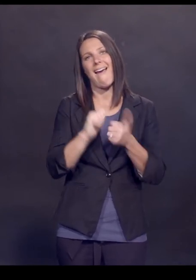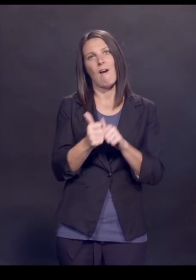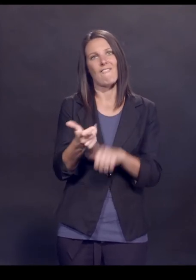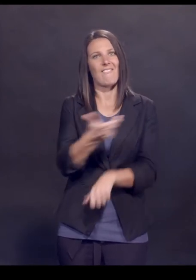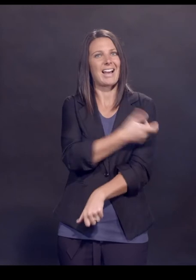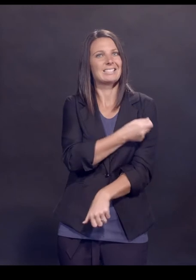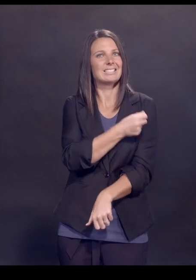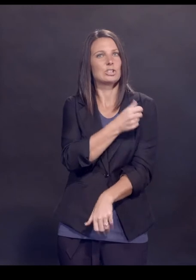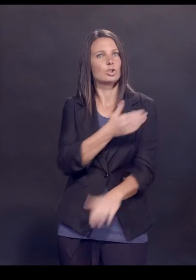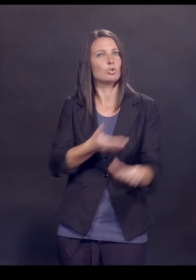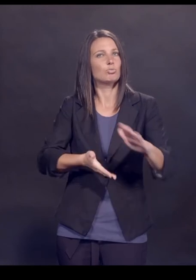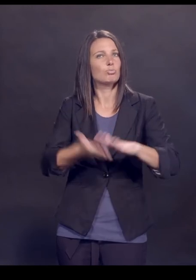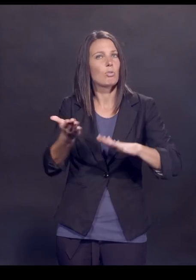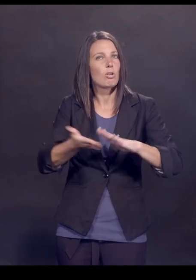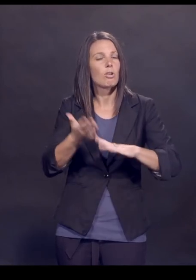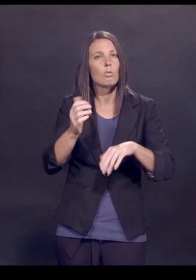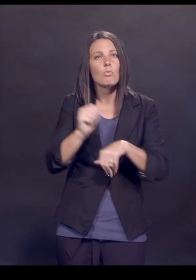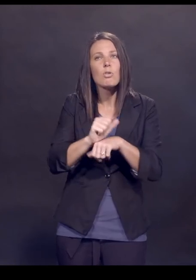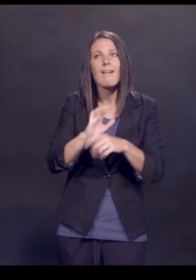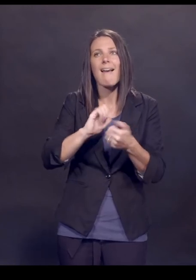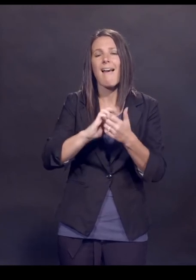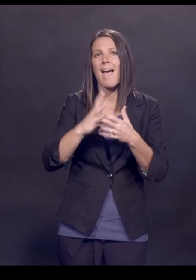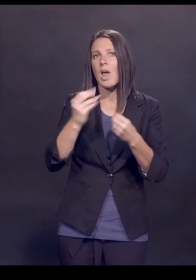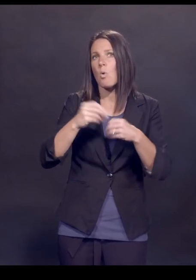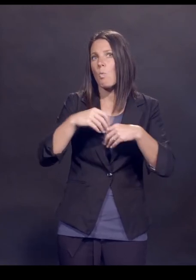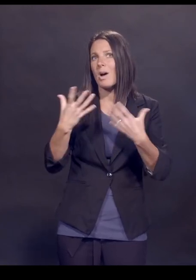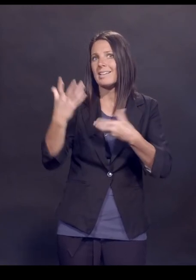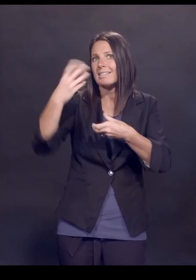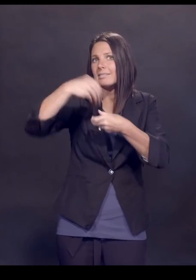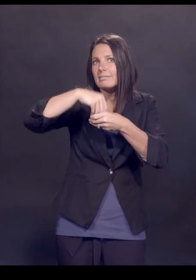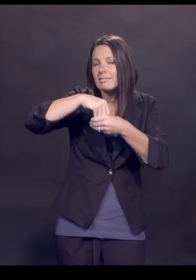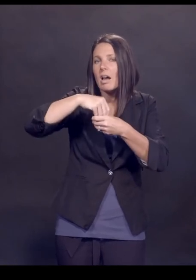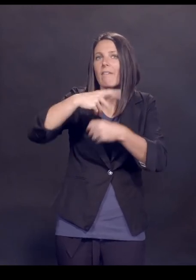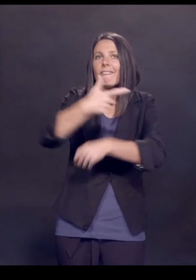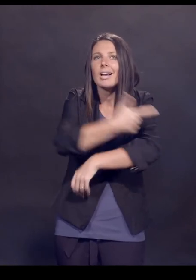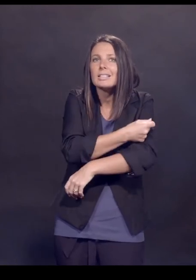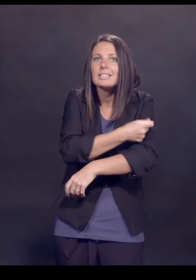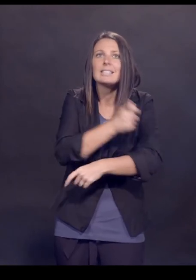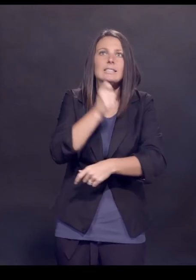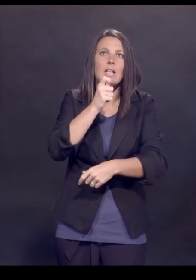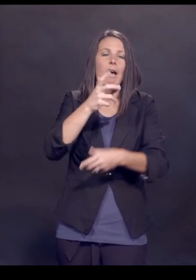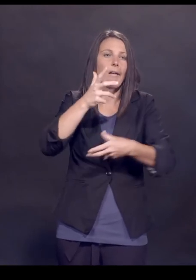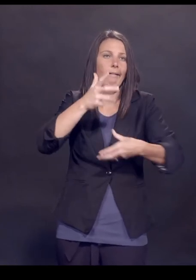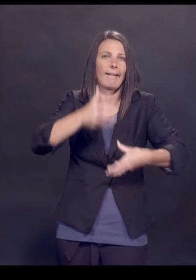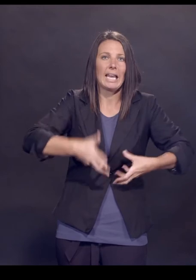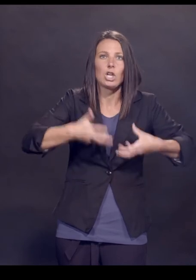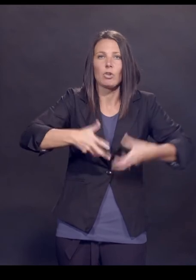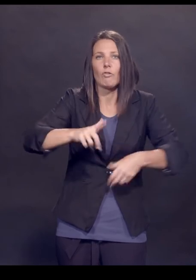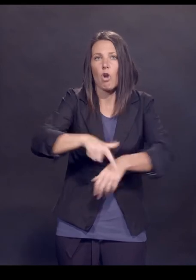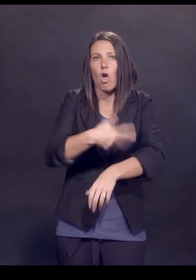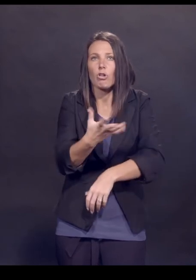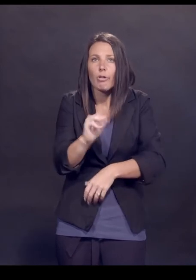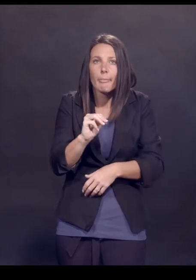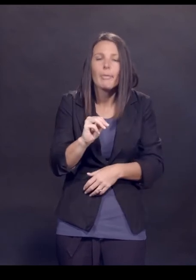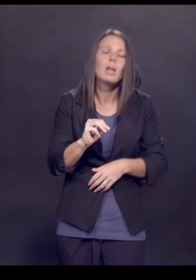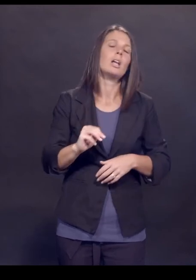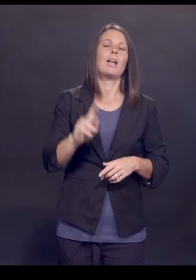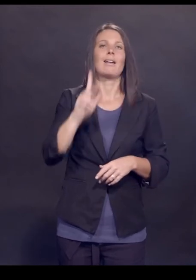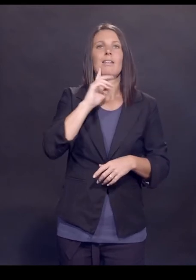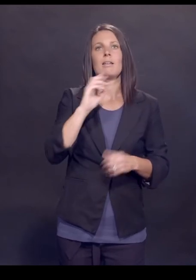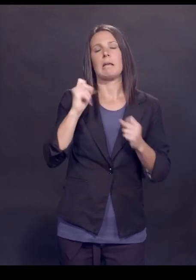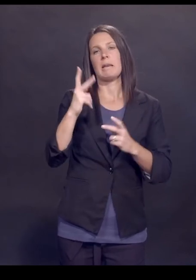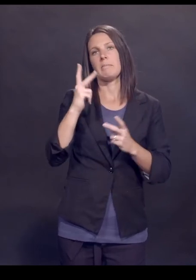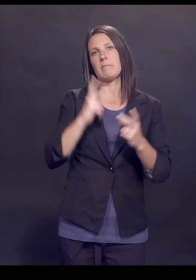vaccines work and the fact that the components of the vaccine are not in you for a long period of time. think that a lot of the